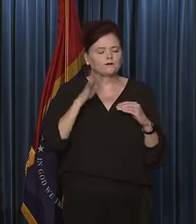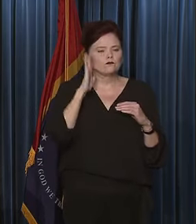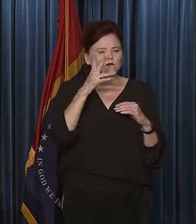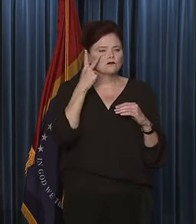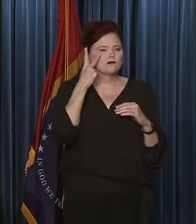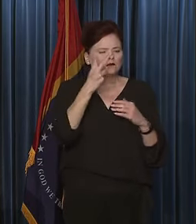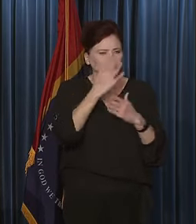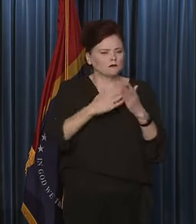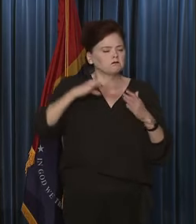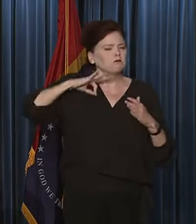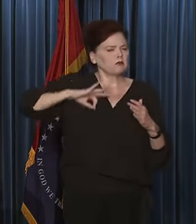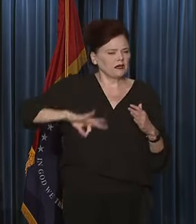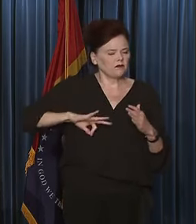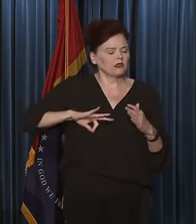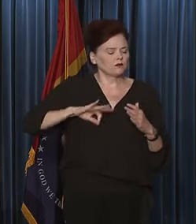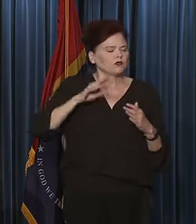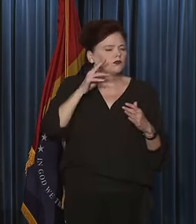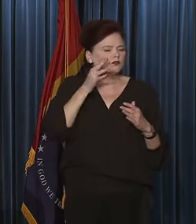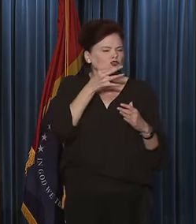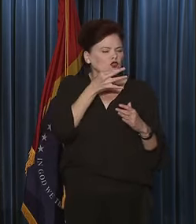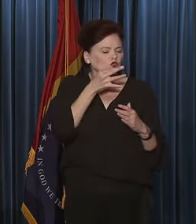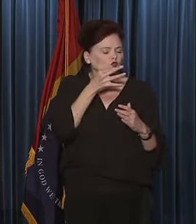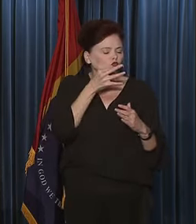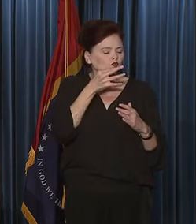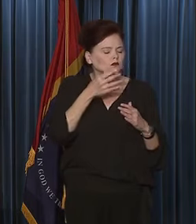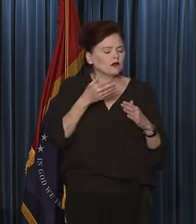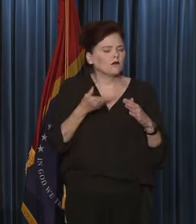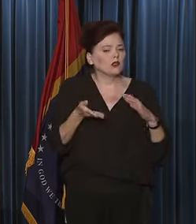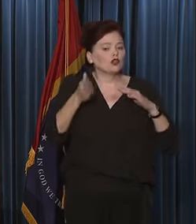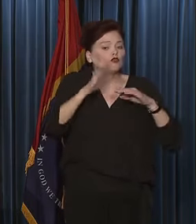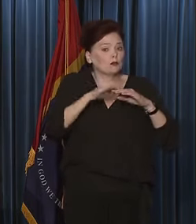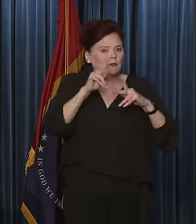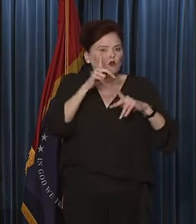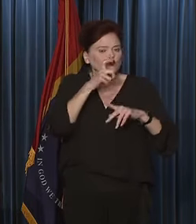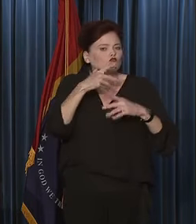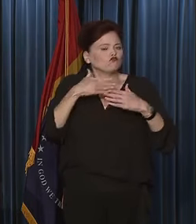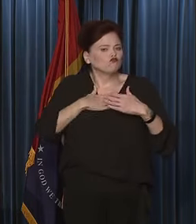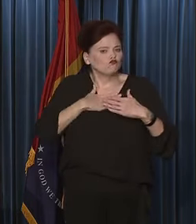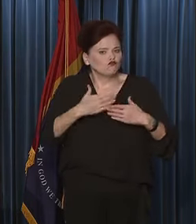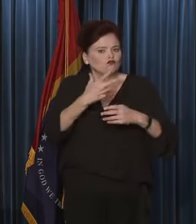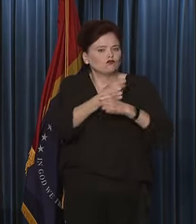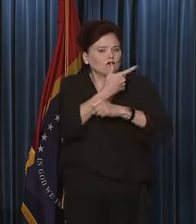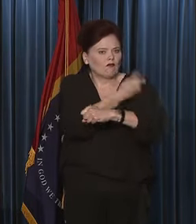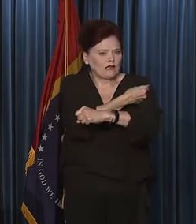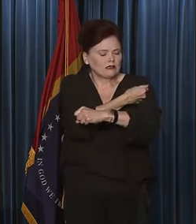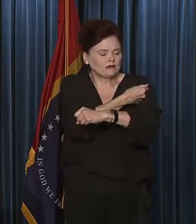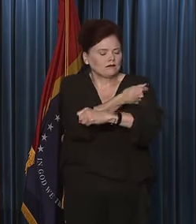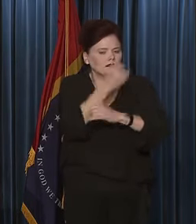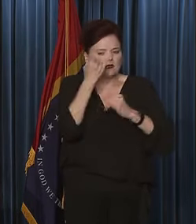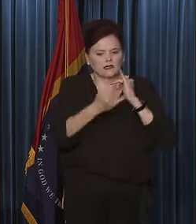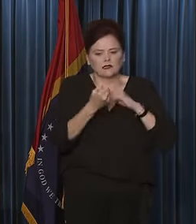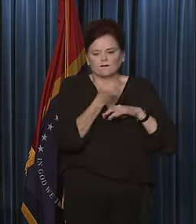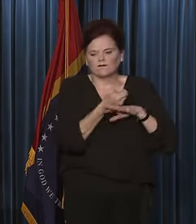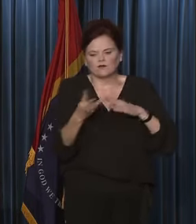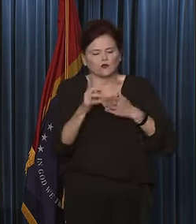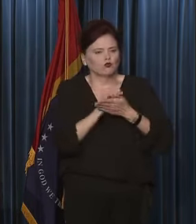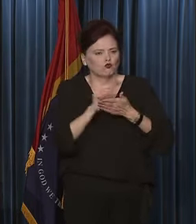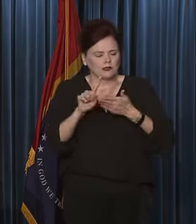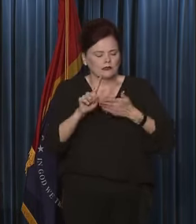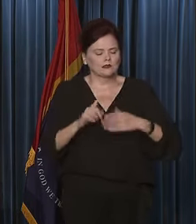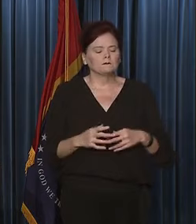seeing some benefits soon of those increased vaccinations that we've seen over the last several weeks.